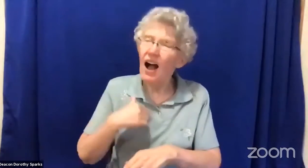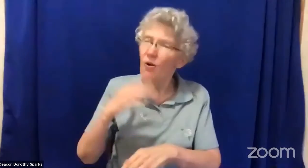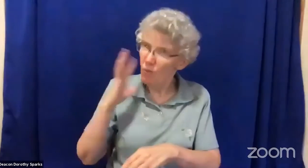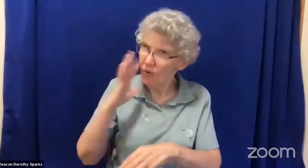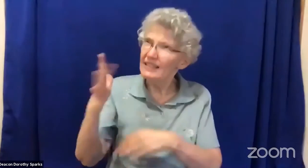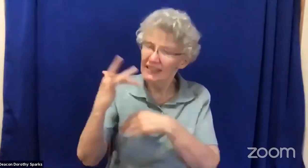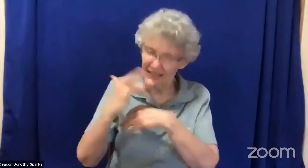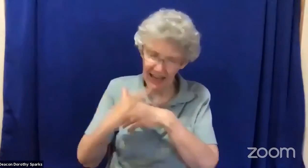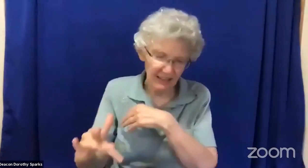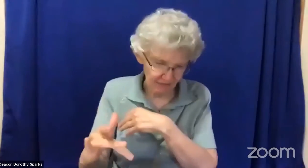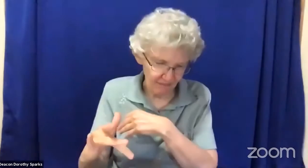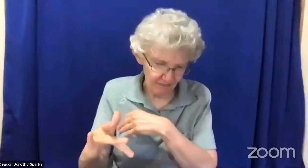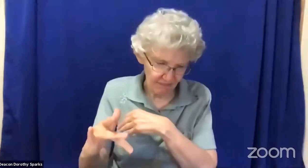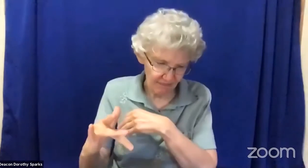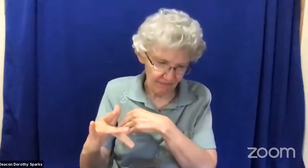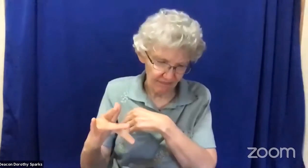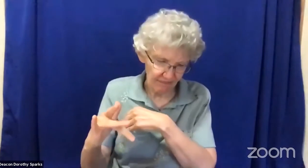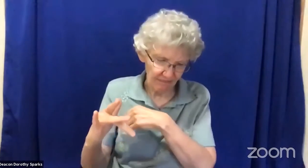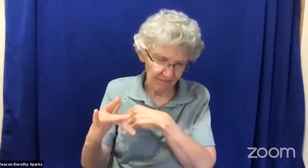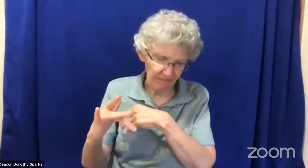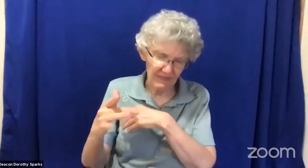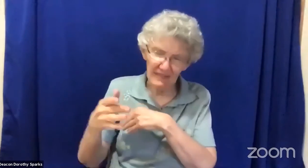we take nothing with us at death